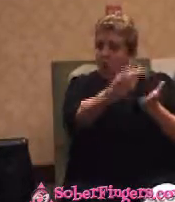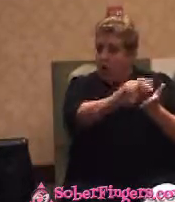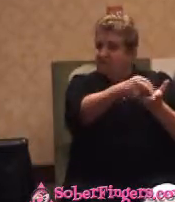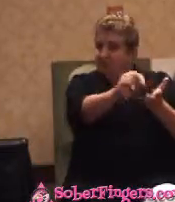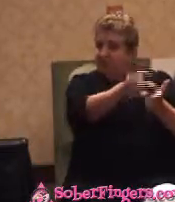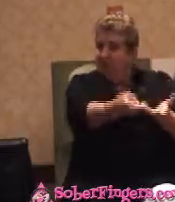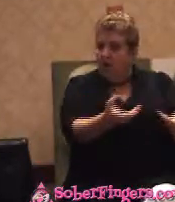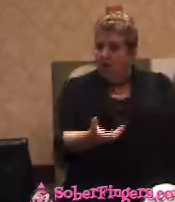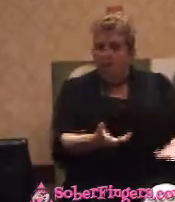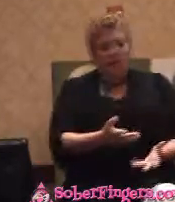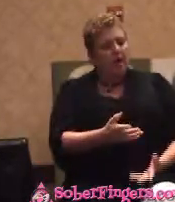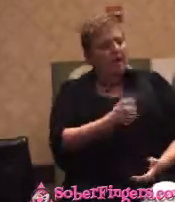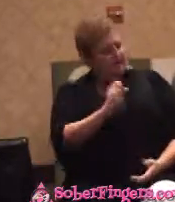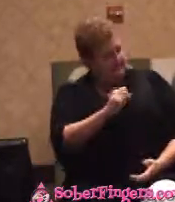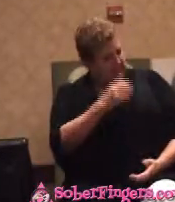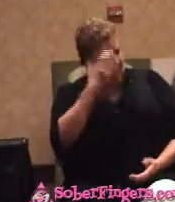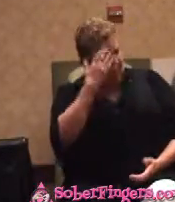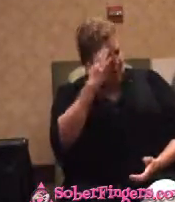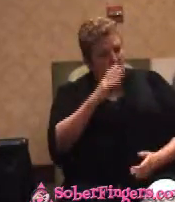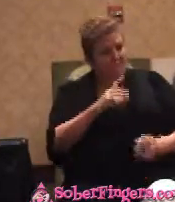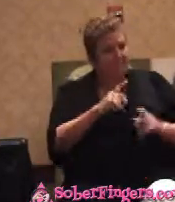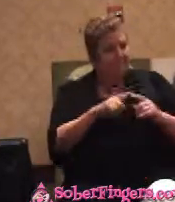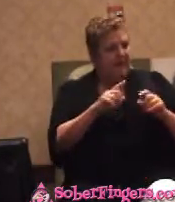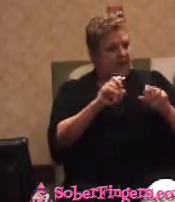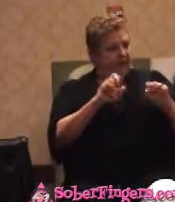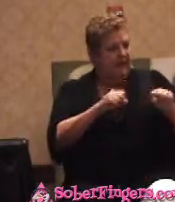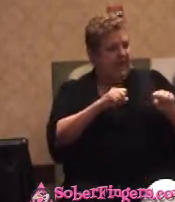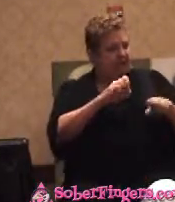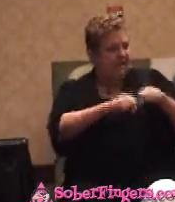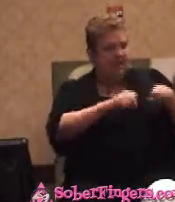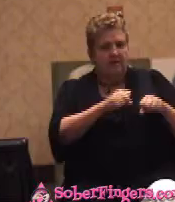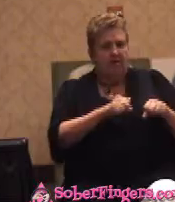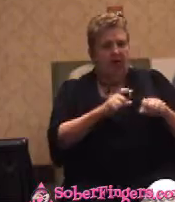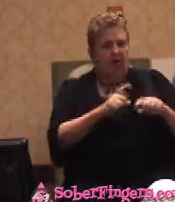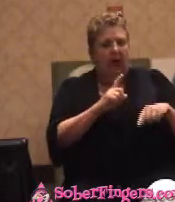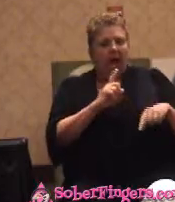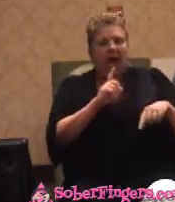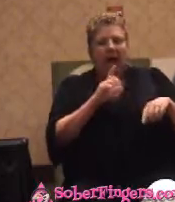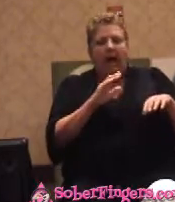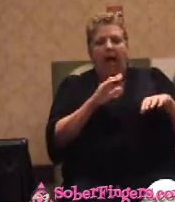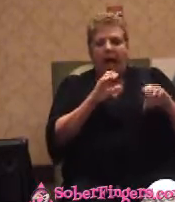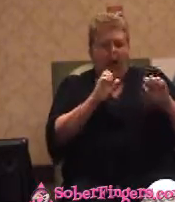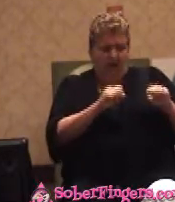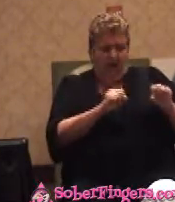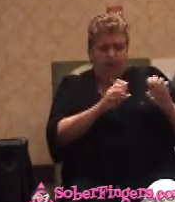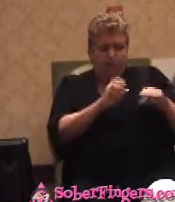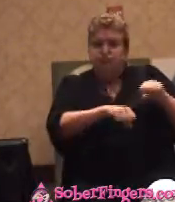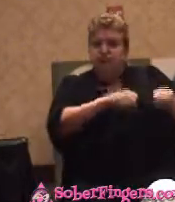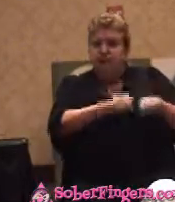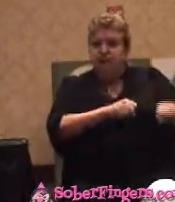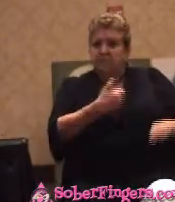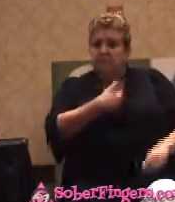She said, yes, I know, but I could ride that. I haven't ridden bicycles in years, she said, but I could ride that bicycle. I said, no,